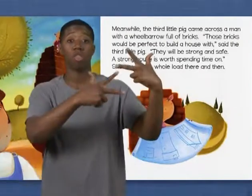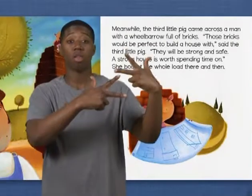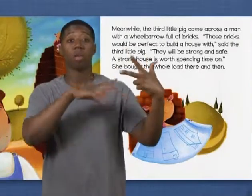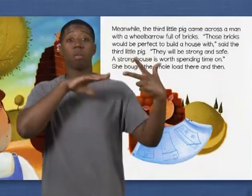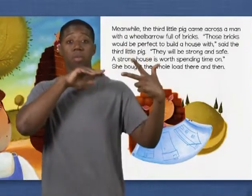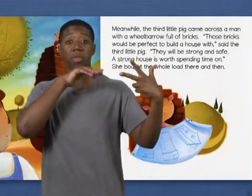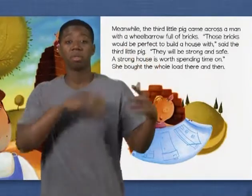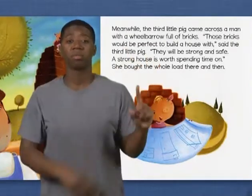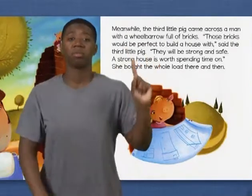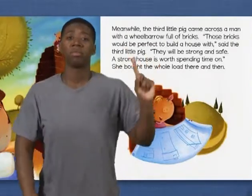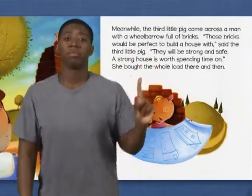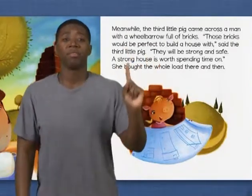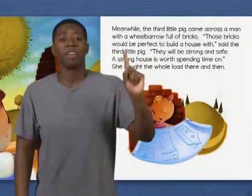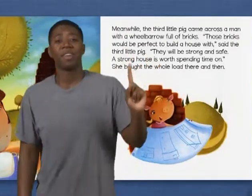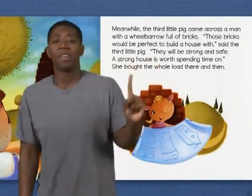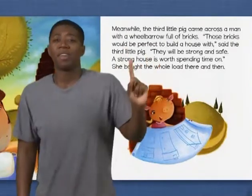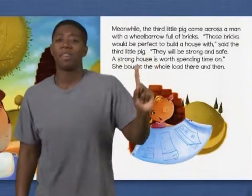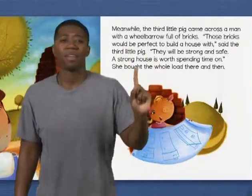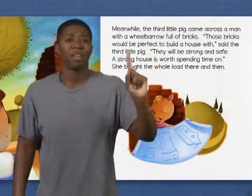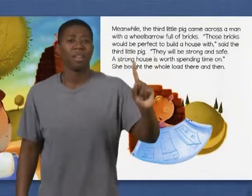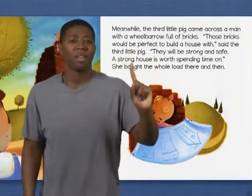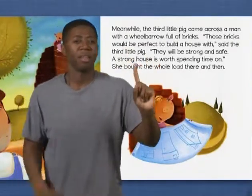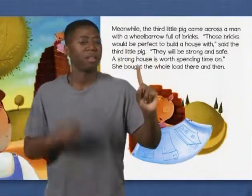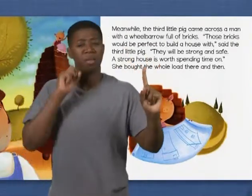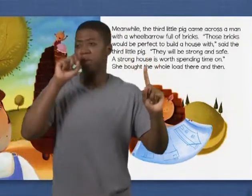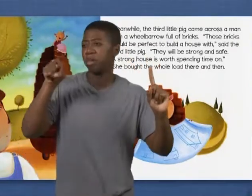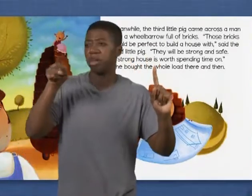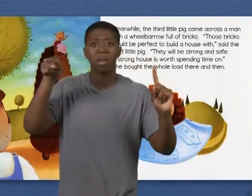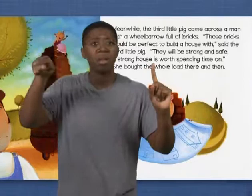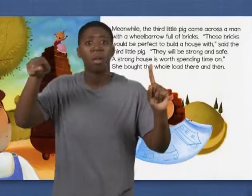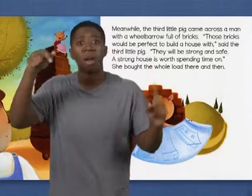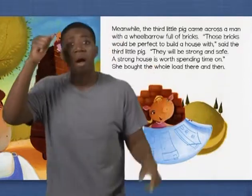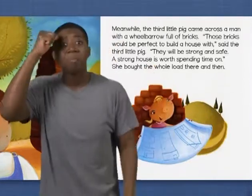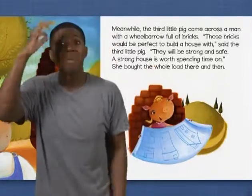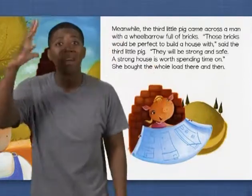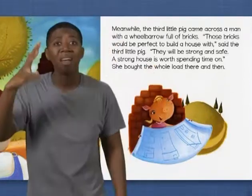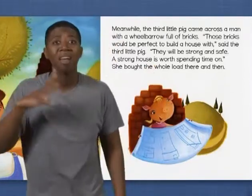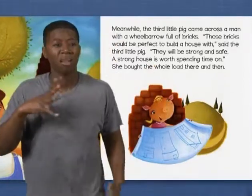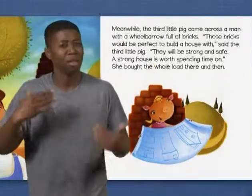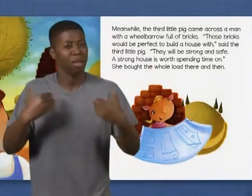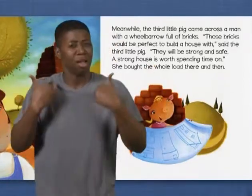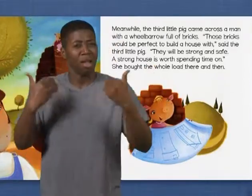Meanwhile, the third little pig came across a man with a wheelbarrow full of bricks.